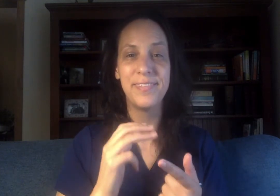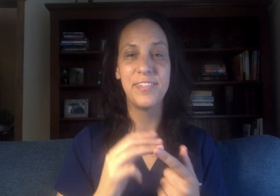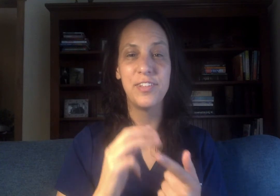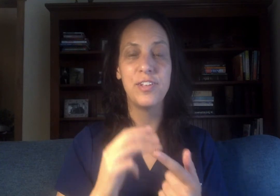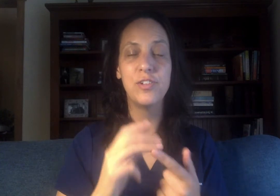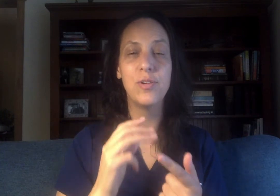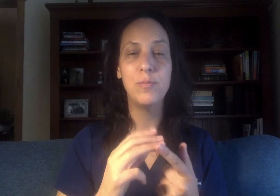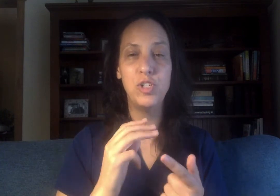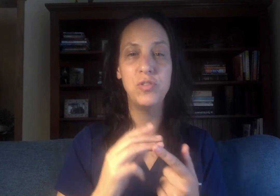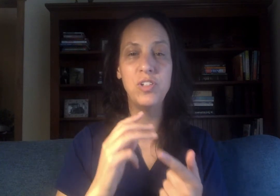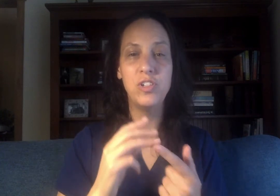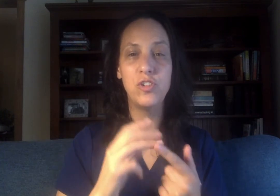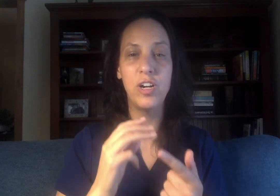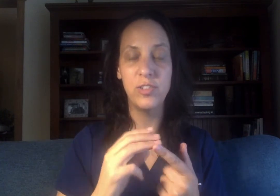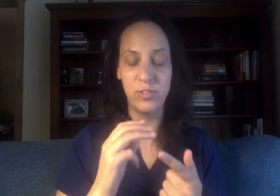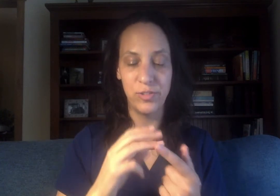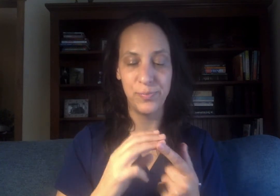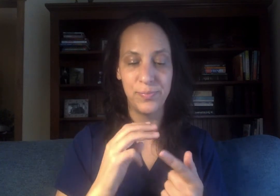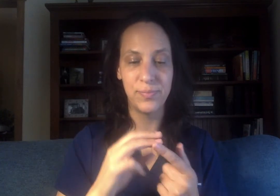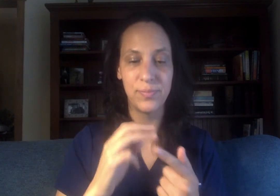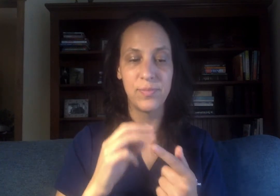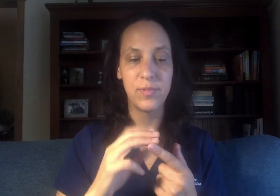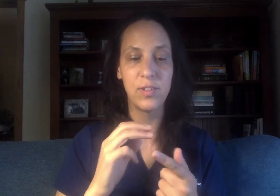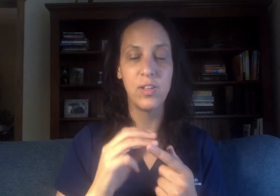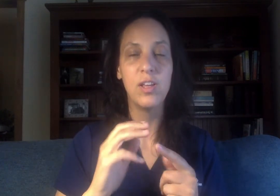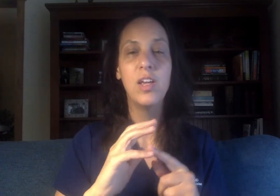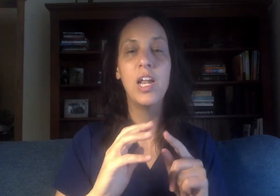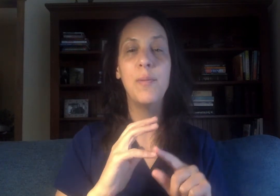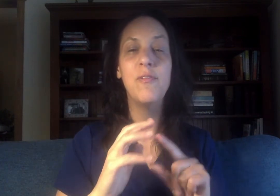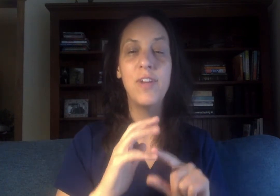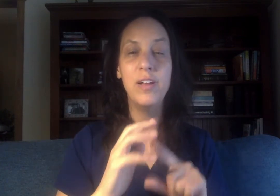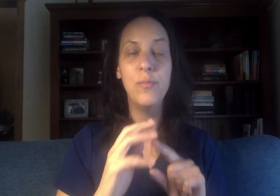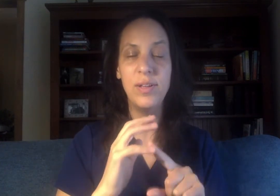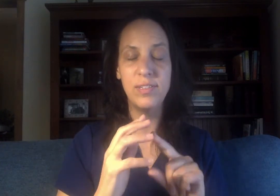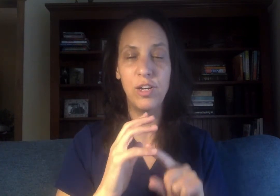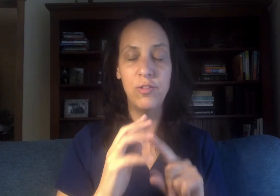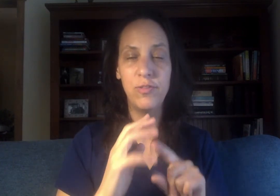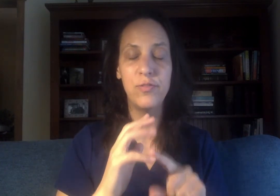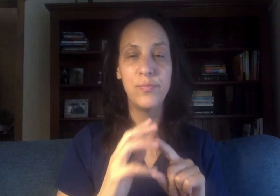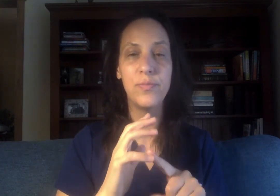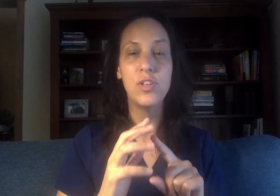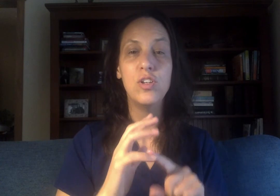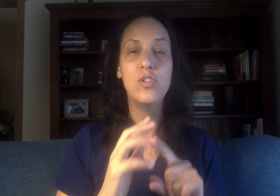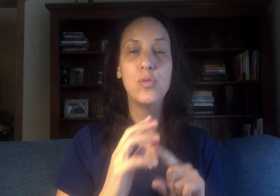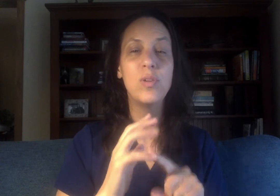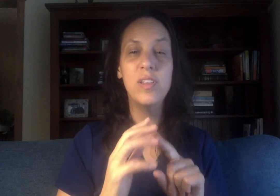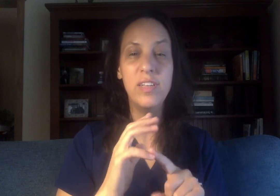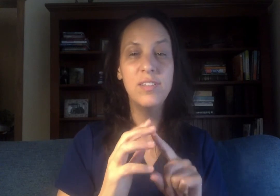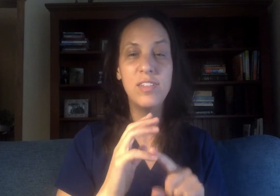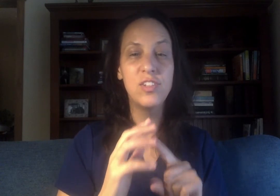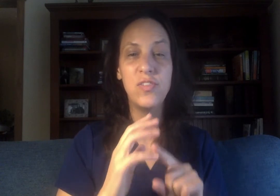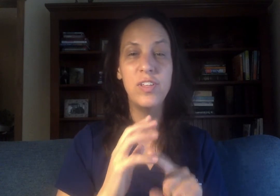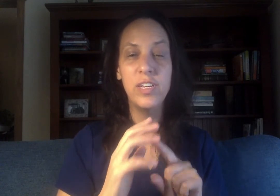so I'm choosing to trust and I'm inviting myself to release this feeling